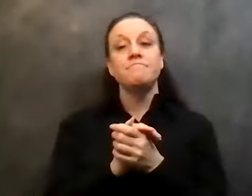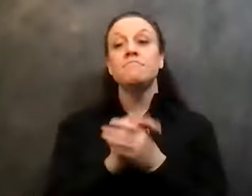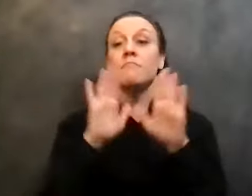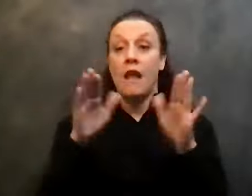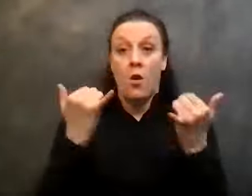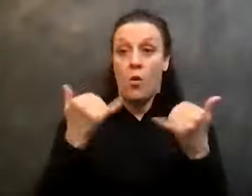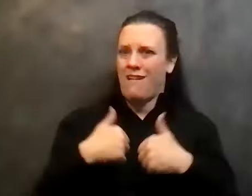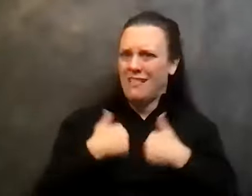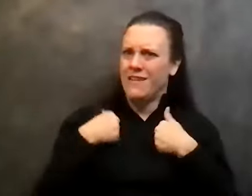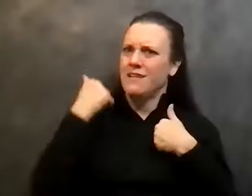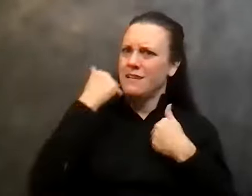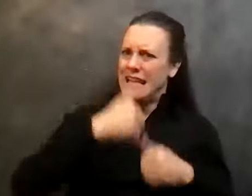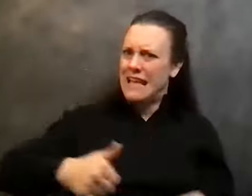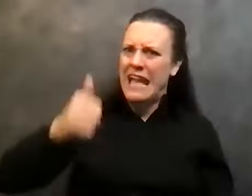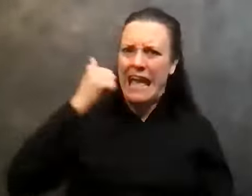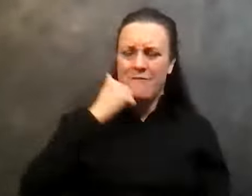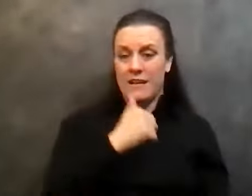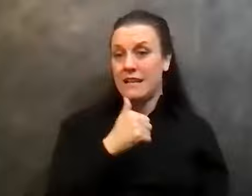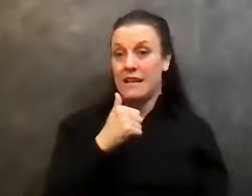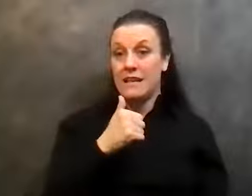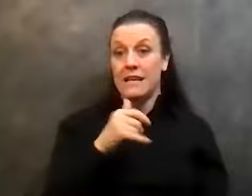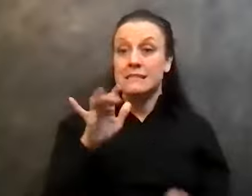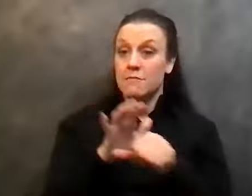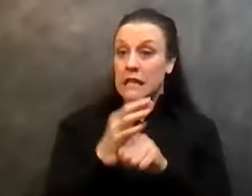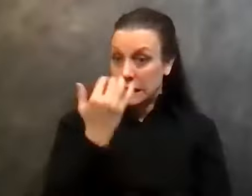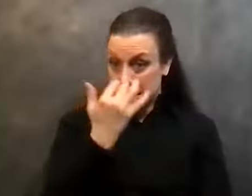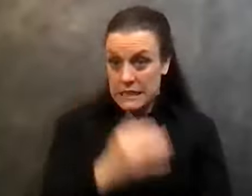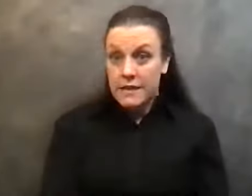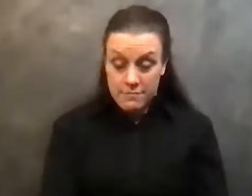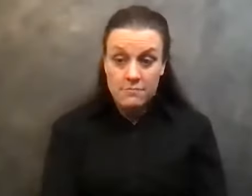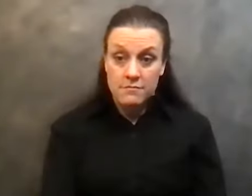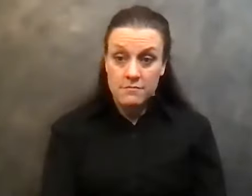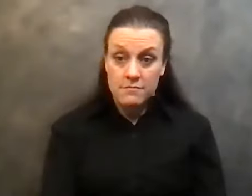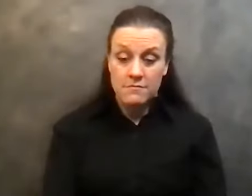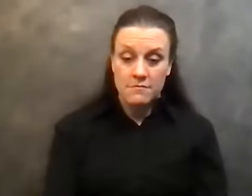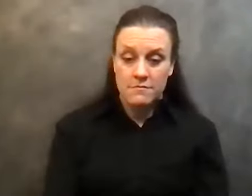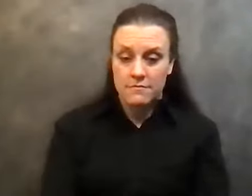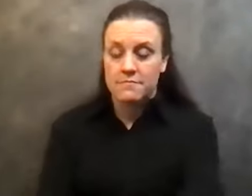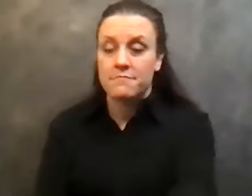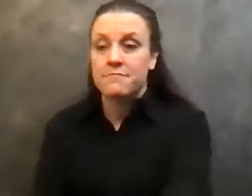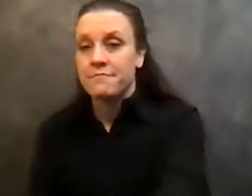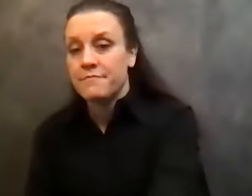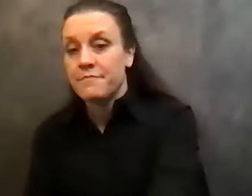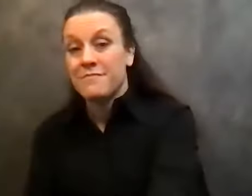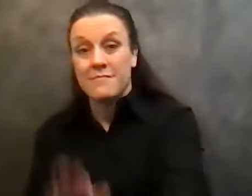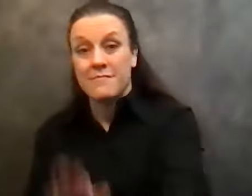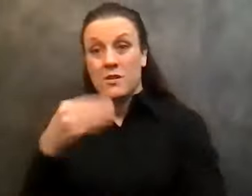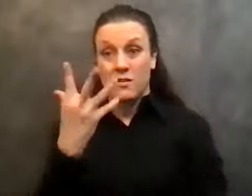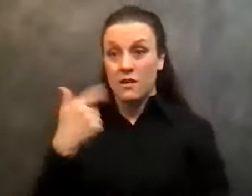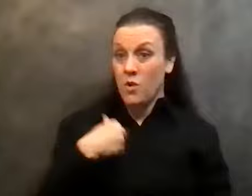like that is completely insane. Yet, don't you understand how that happens? Haven't